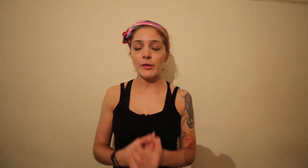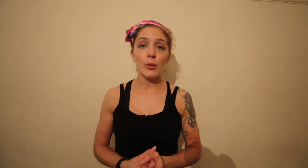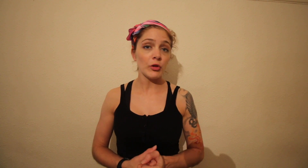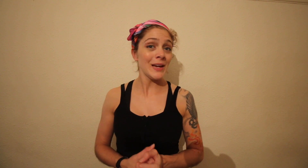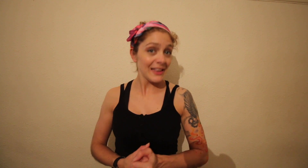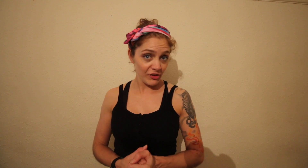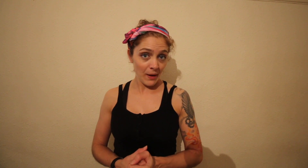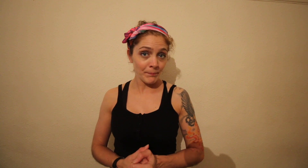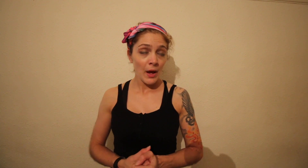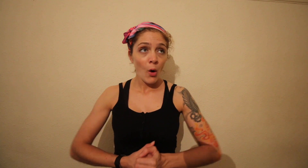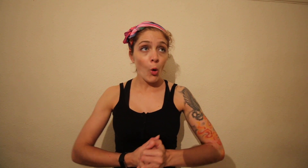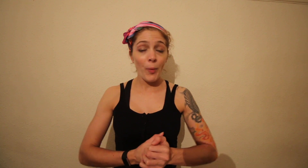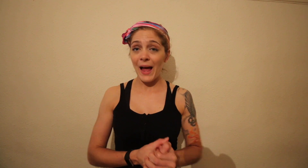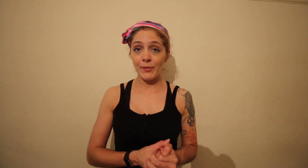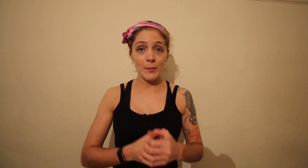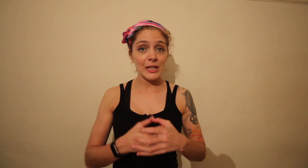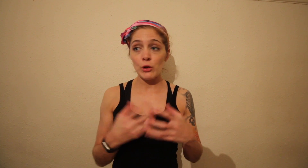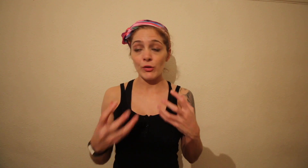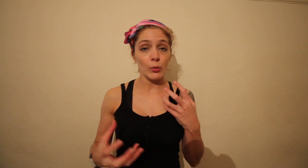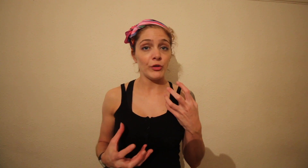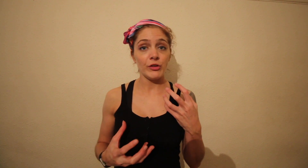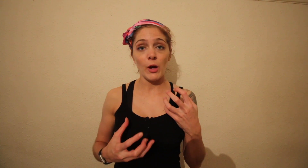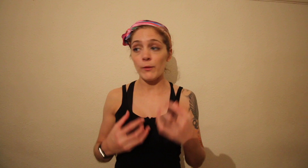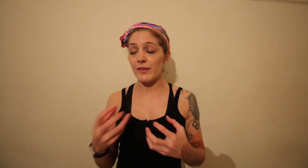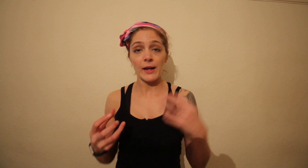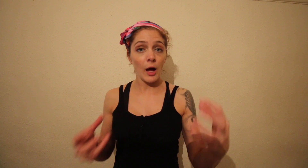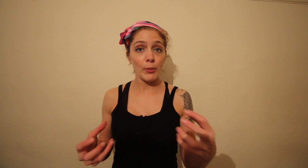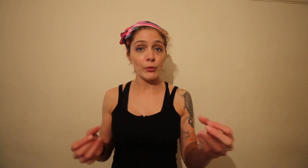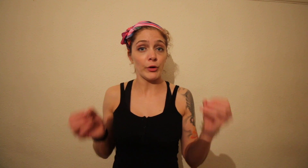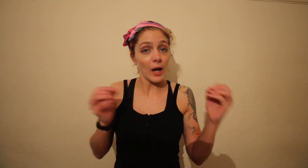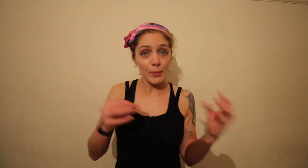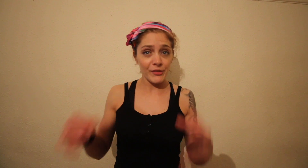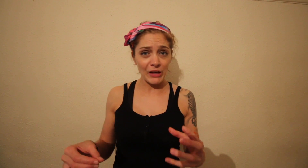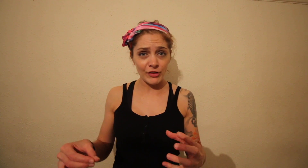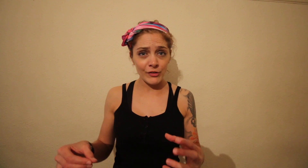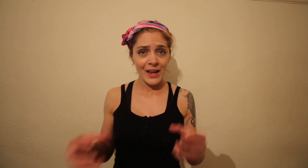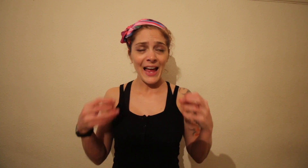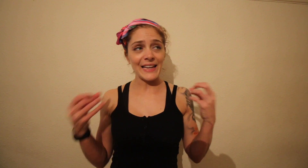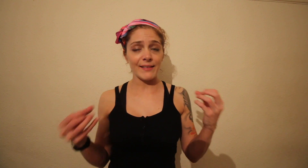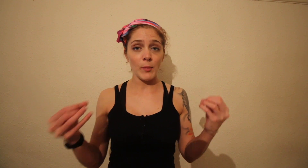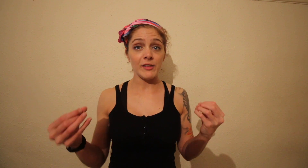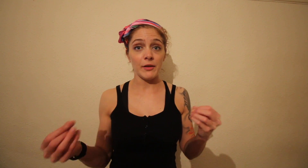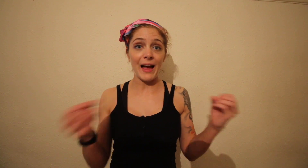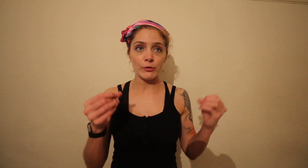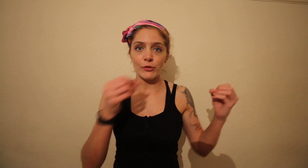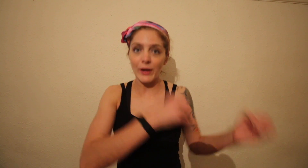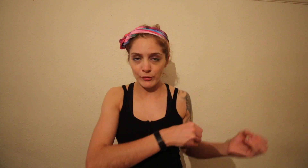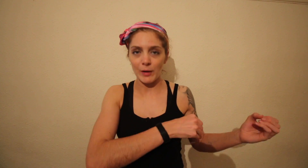support them in the gym, or perhaps somebody who just wanted to go and visit a couple for a couple of sessions and get some idea of how to strength train